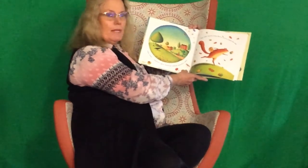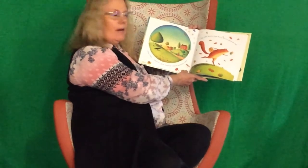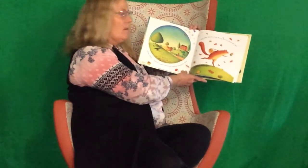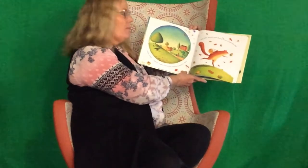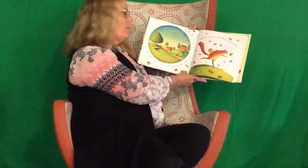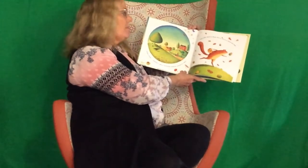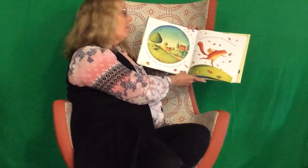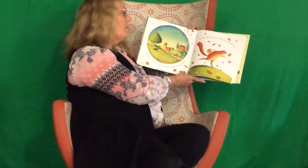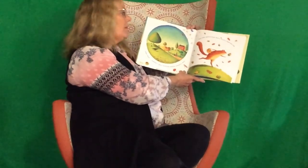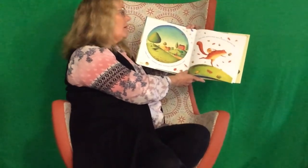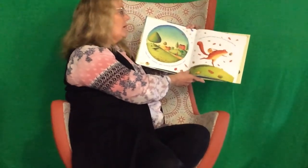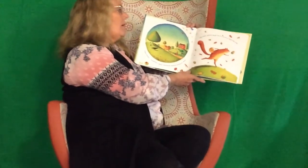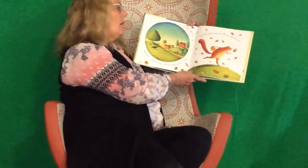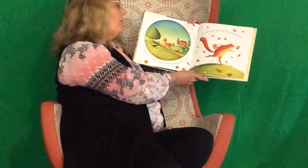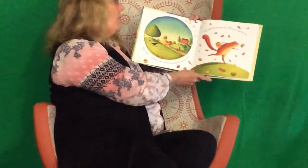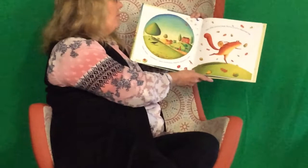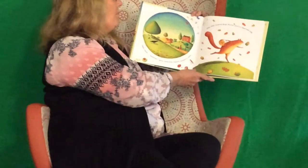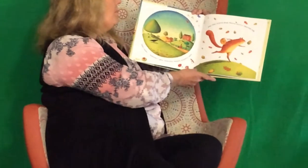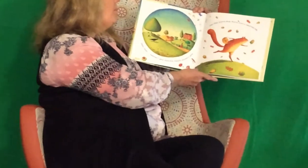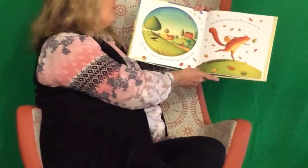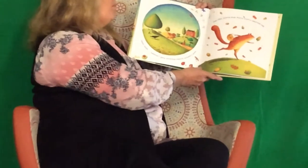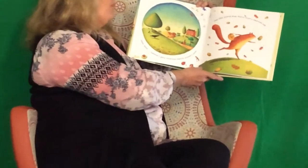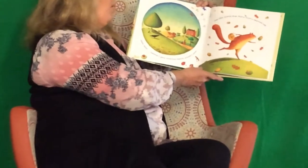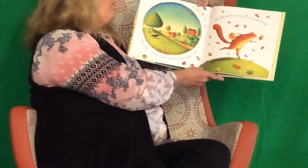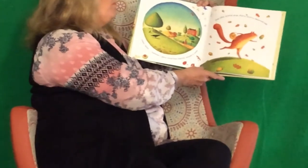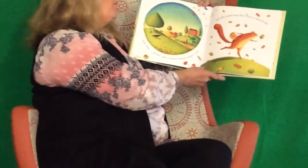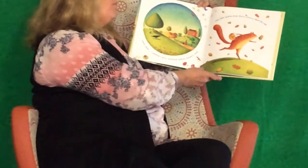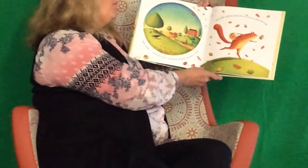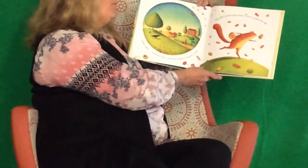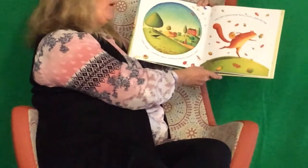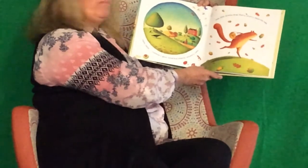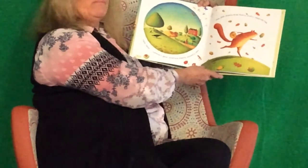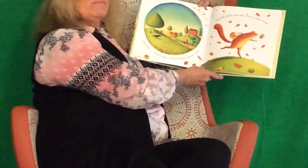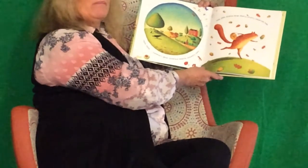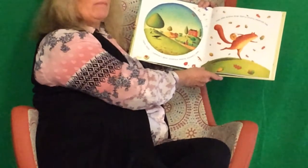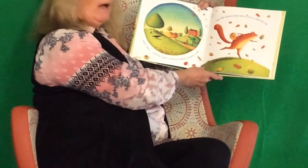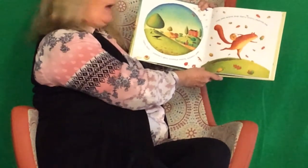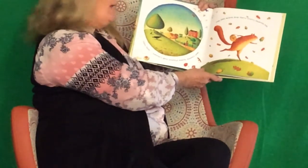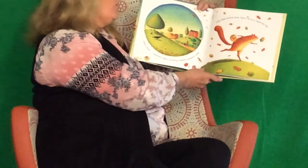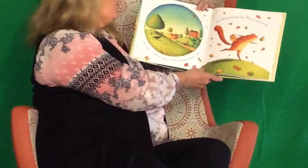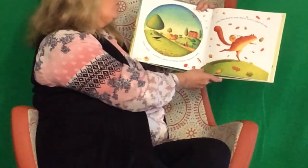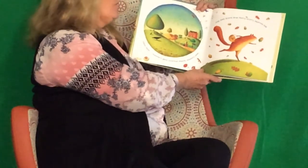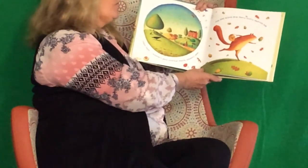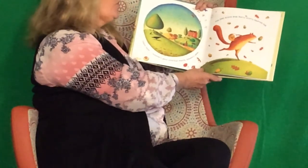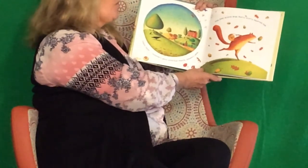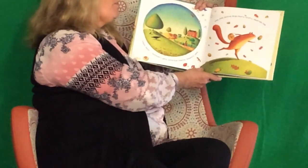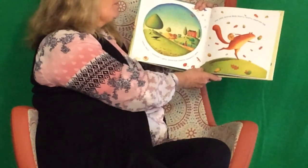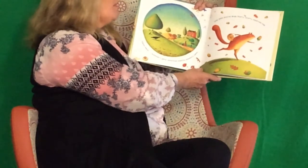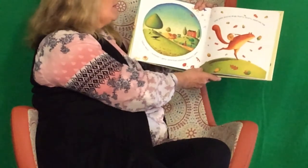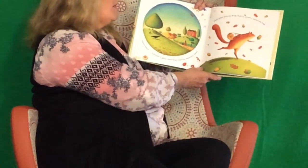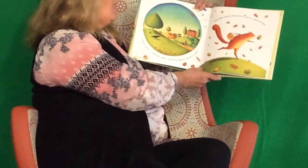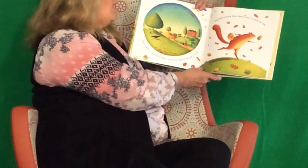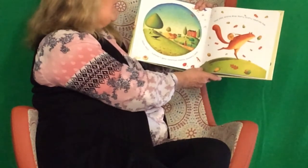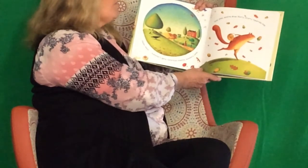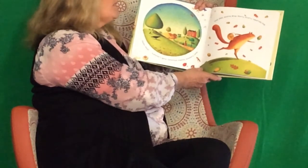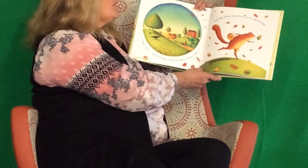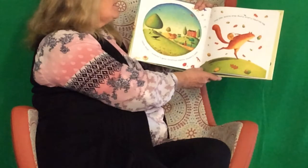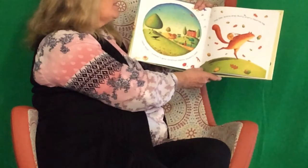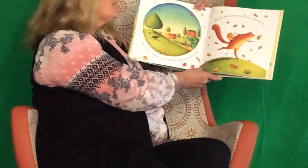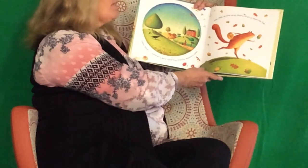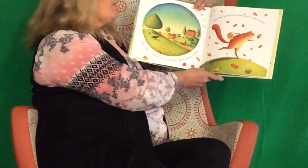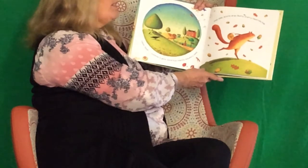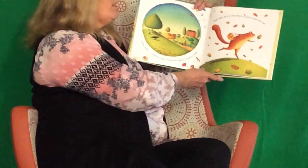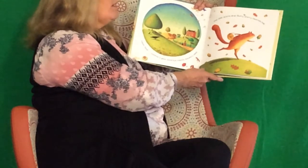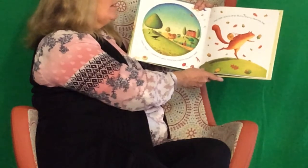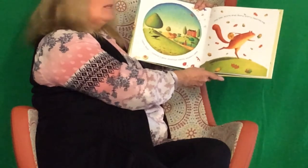autumn's come. Plop, plop, plop, acorns drop. Hurry,